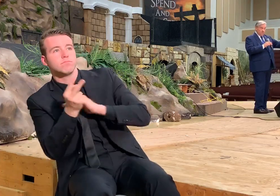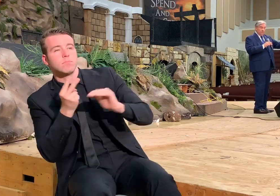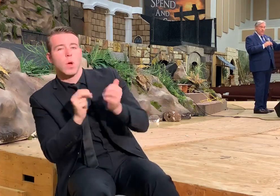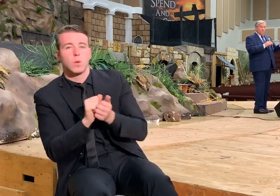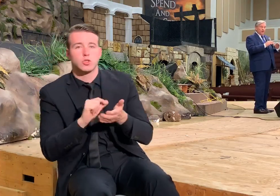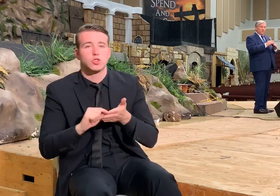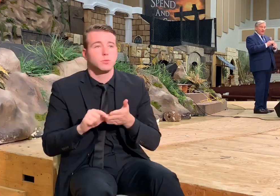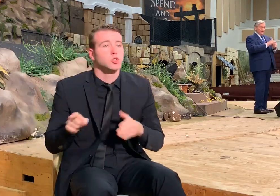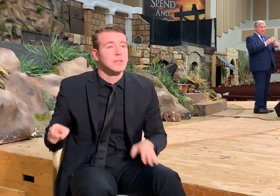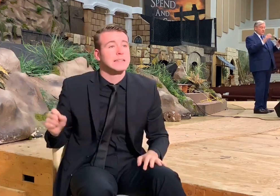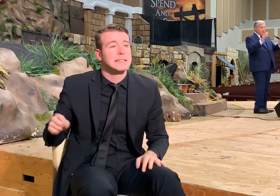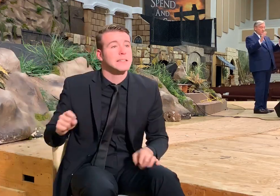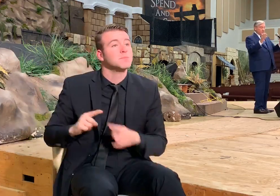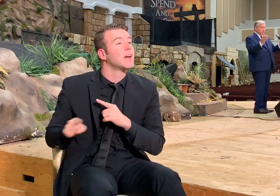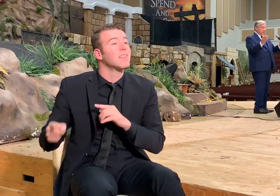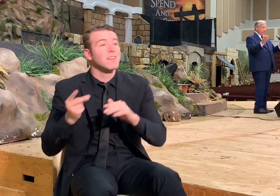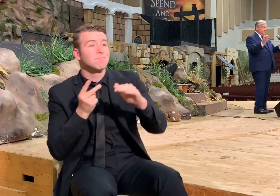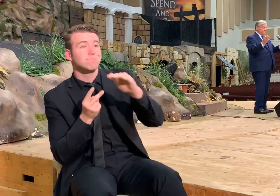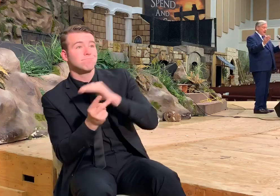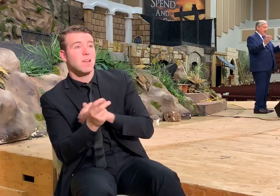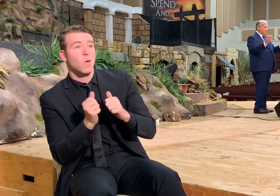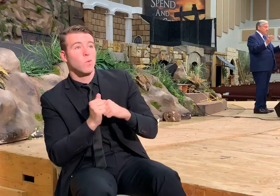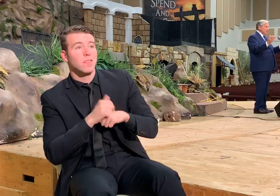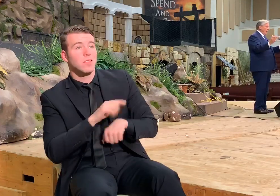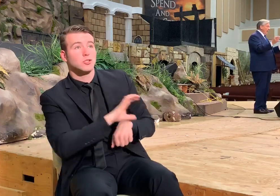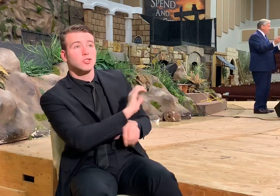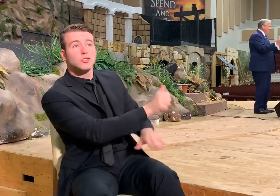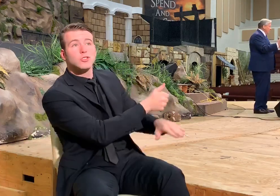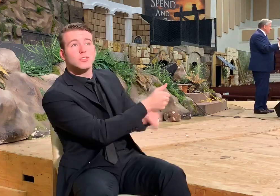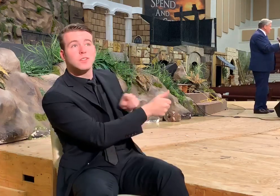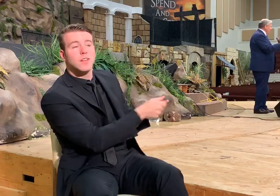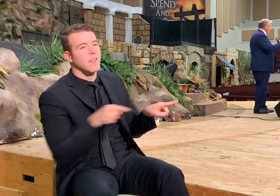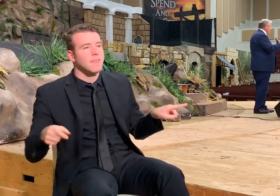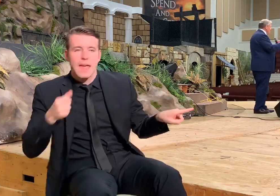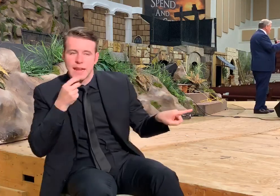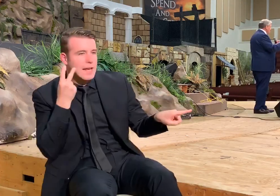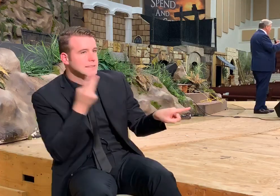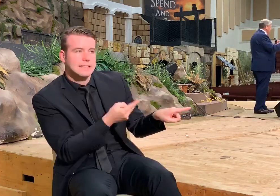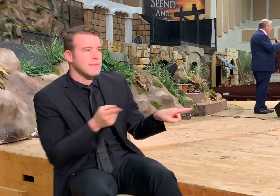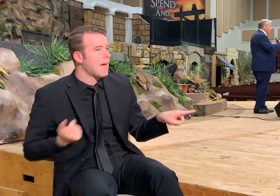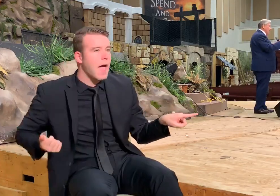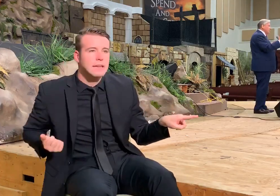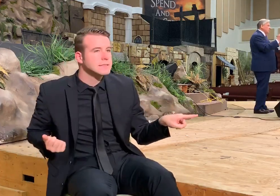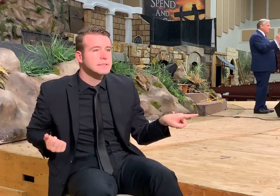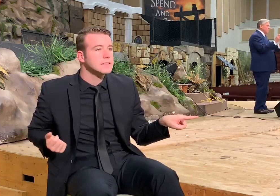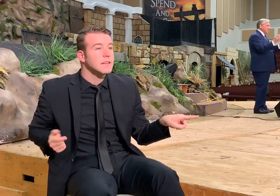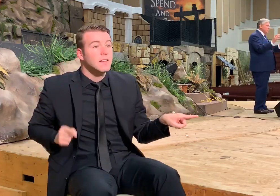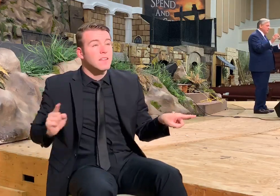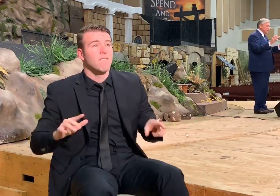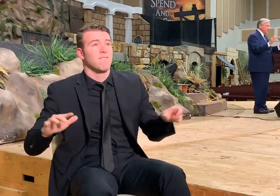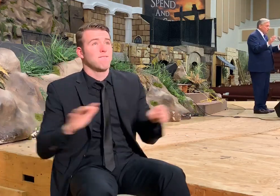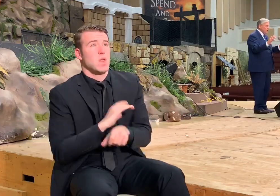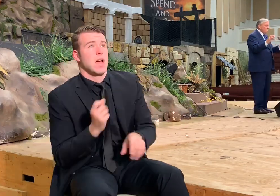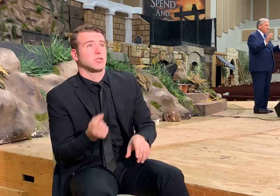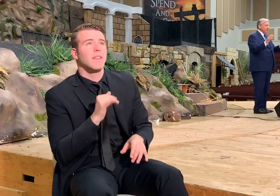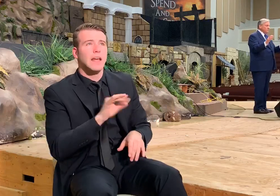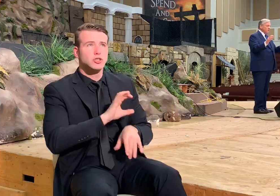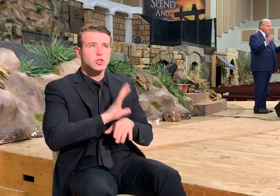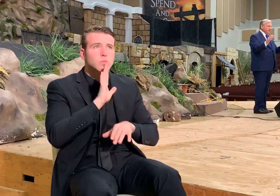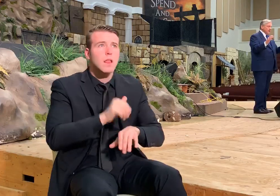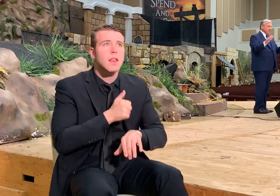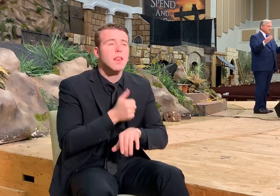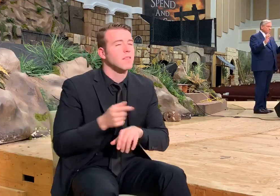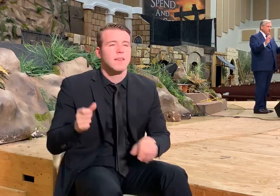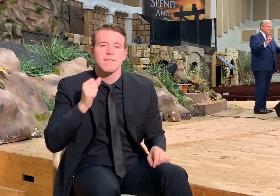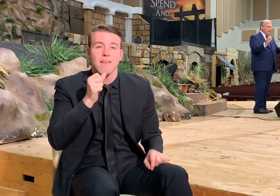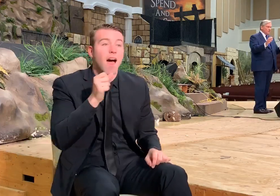Scripture. But they didn't see this period of time and they could never get in their minds completely clear. Paul